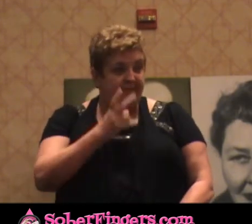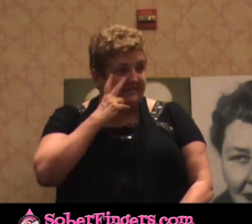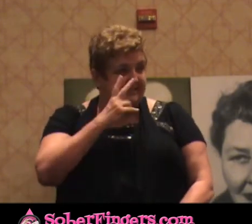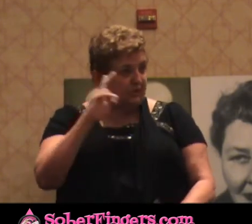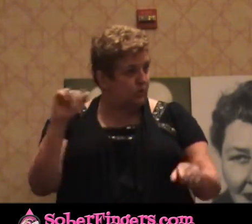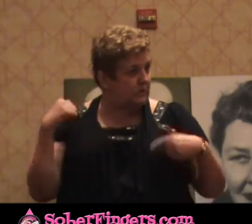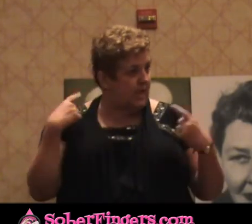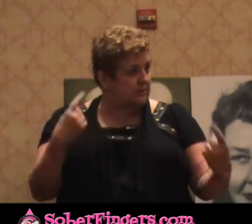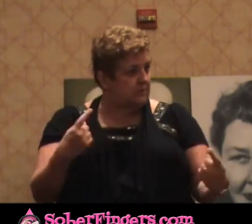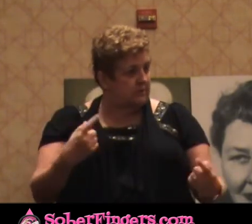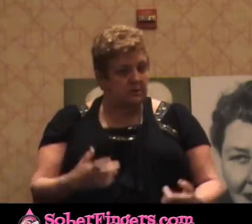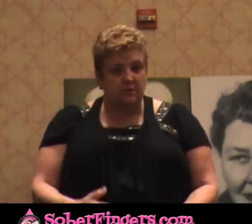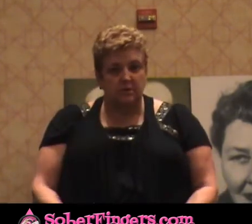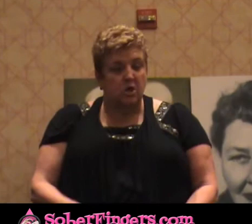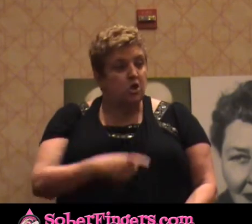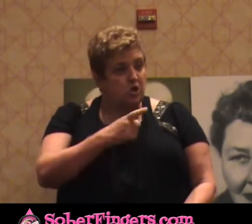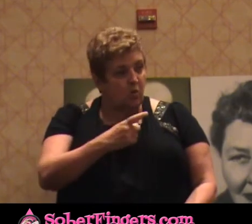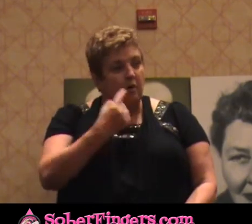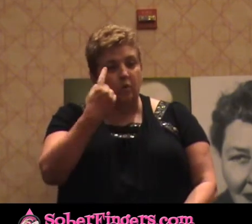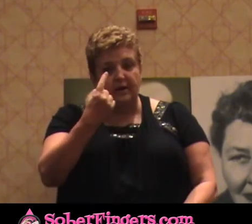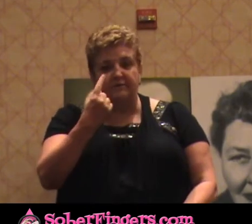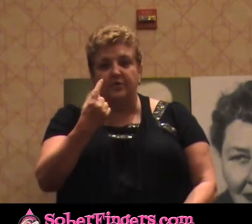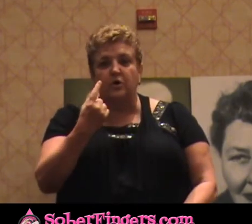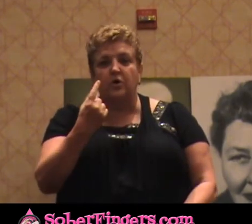He was like, you're one of the reasons I have issues with women today.